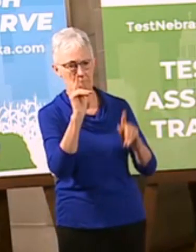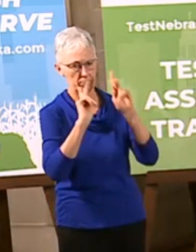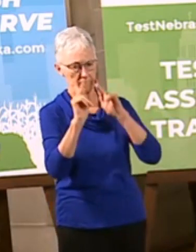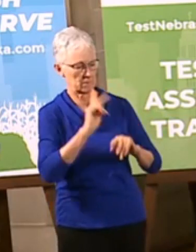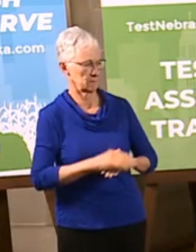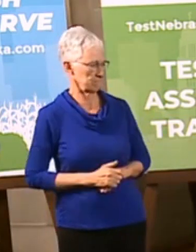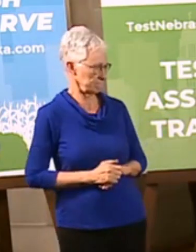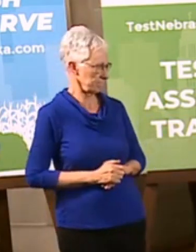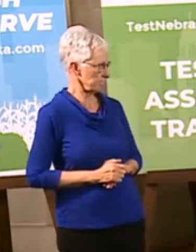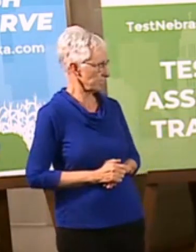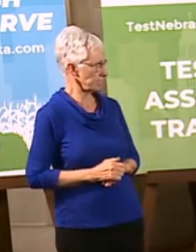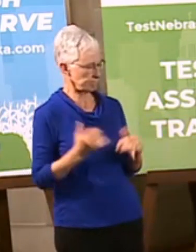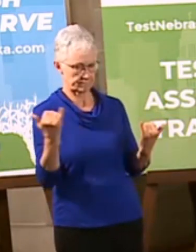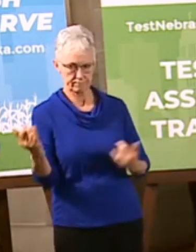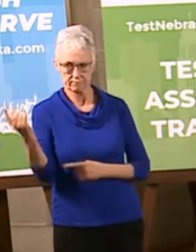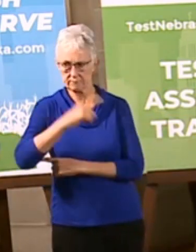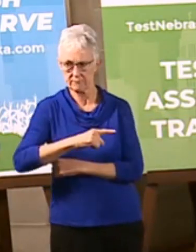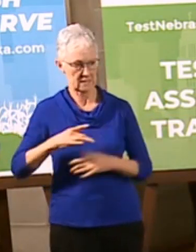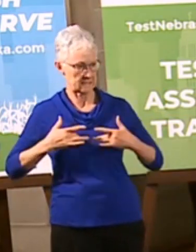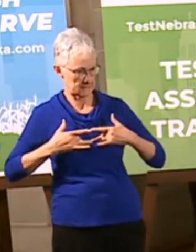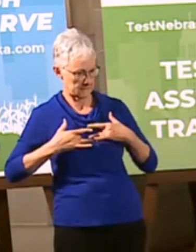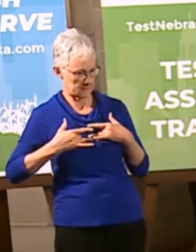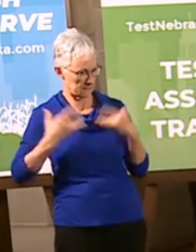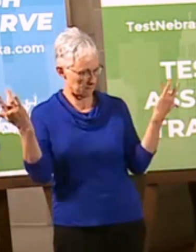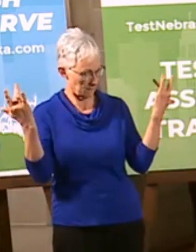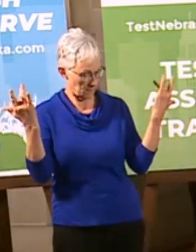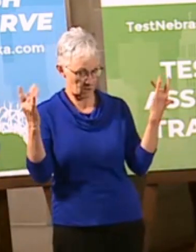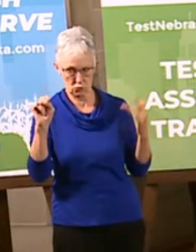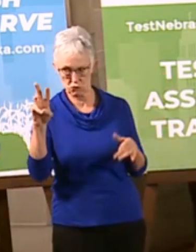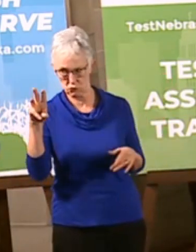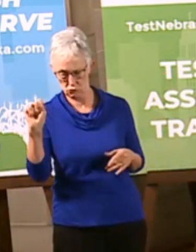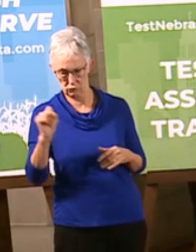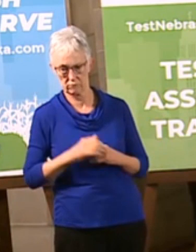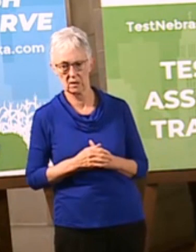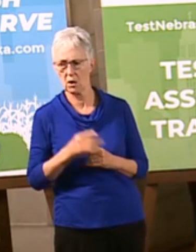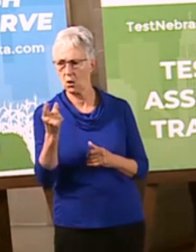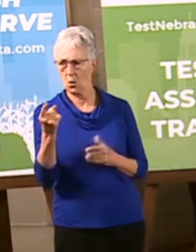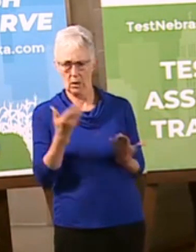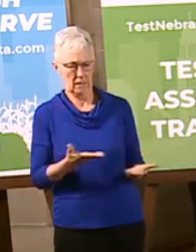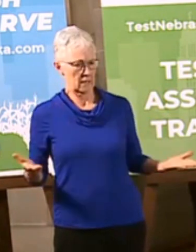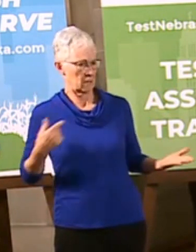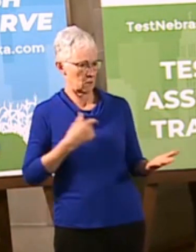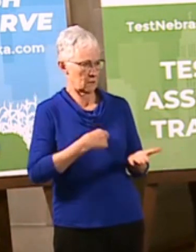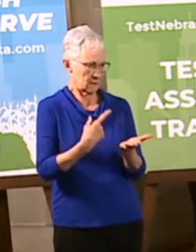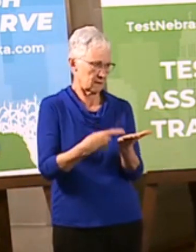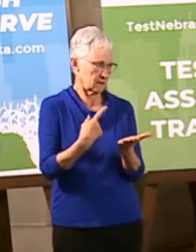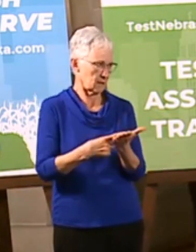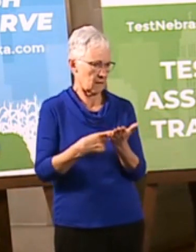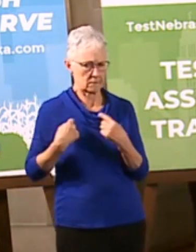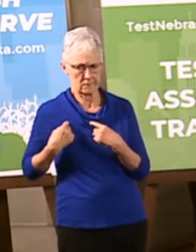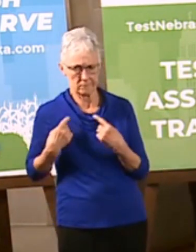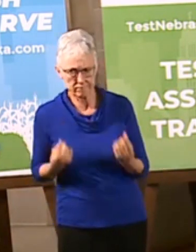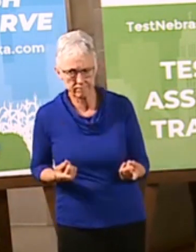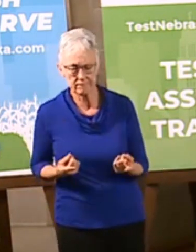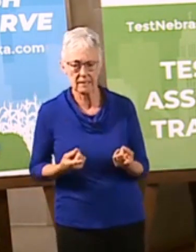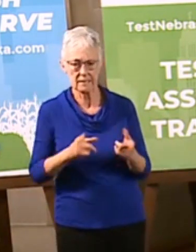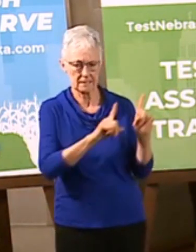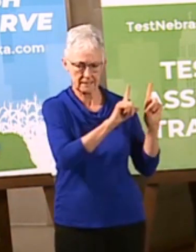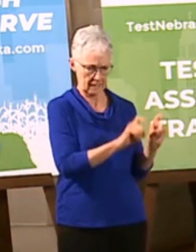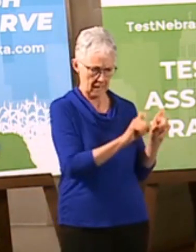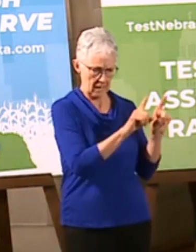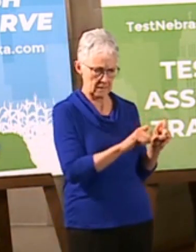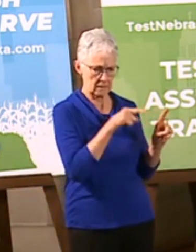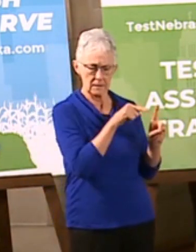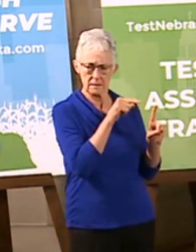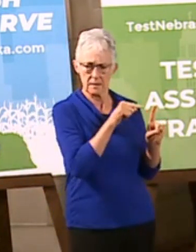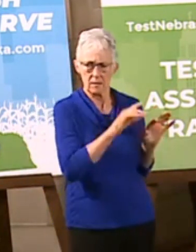And then today we have a very exciting announcement. One of the things we've talked a lot about is testing. Being able to do testing so that